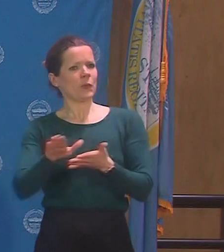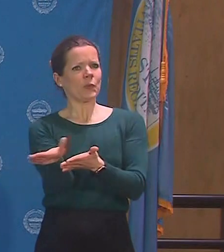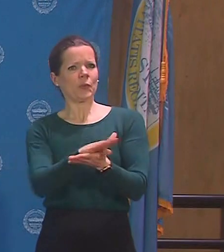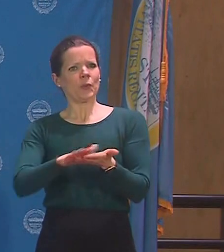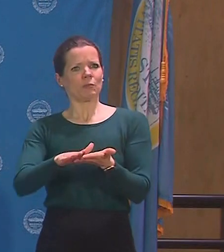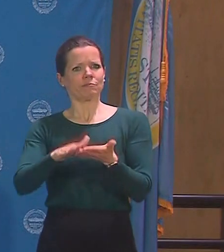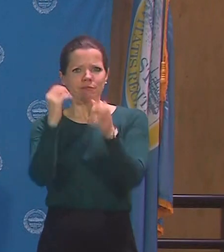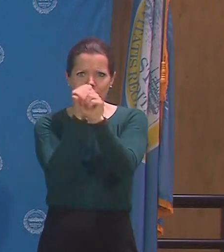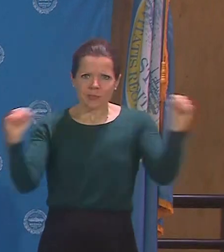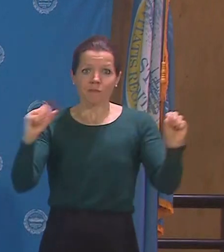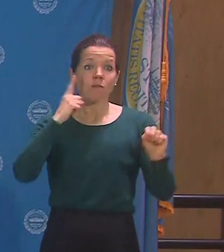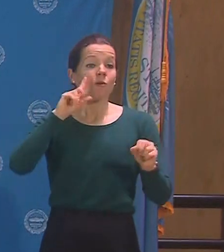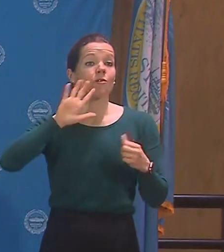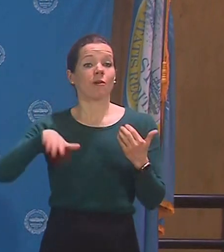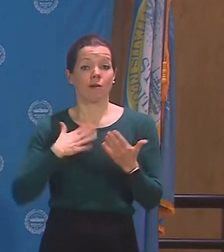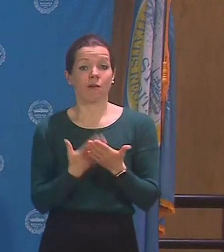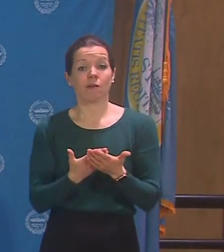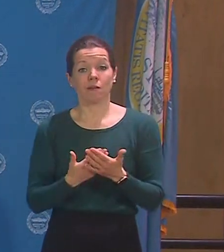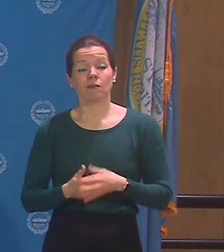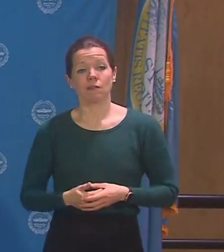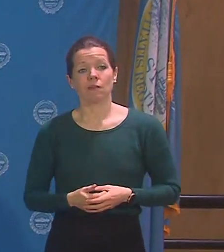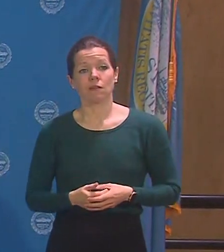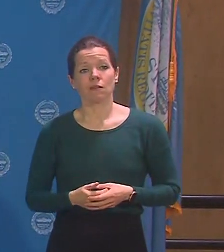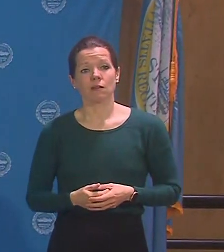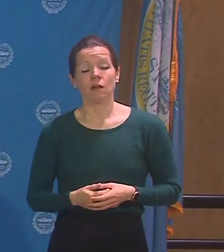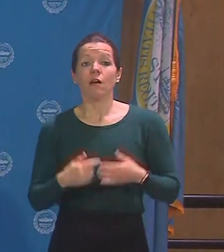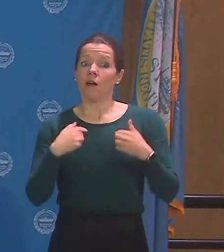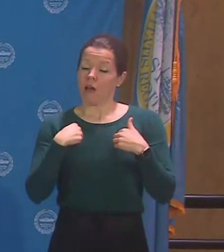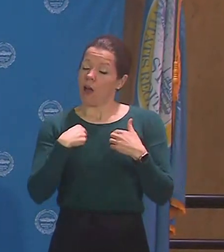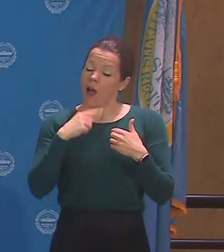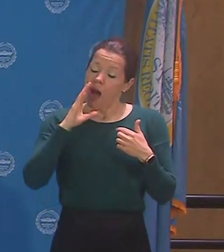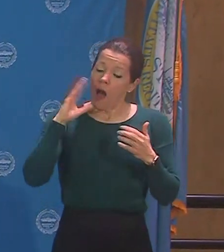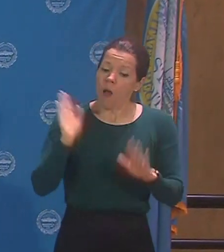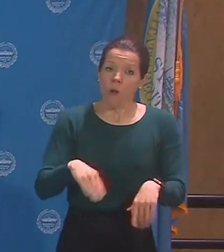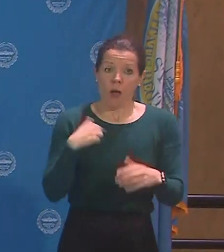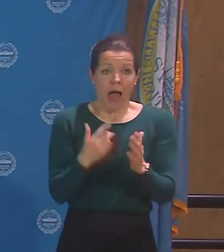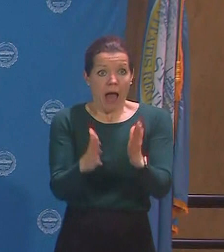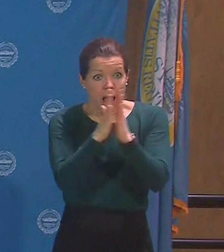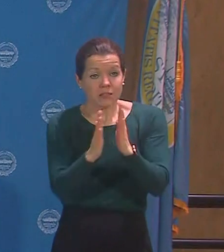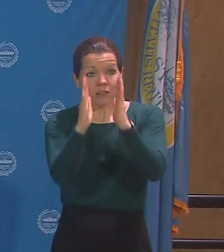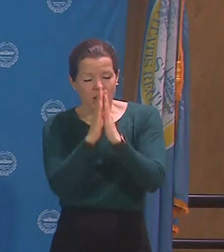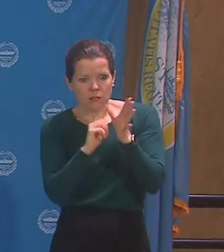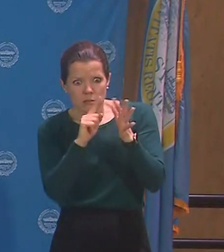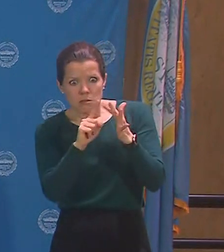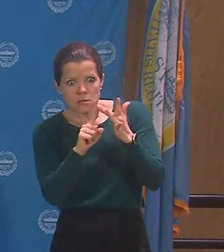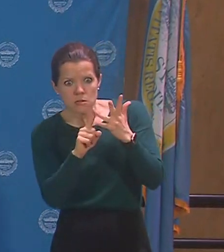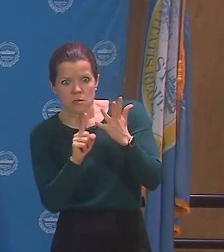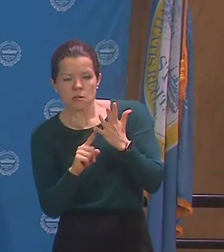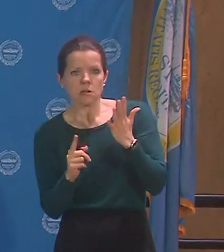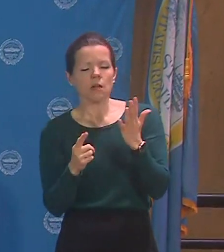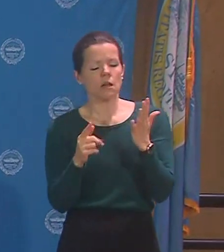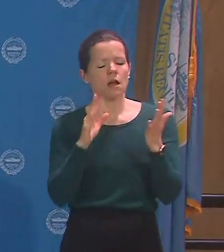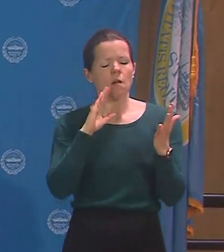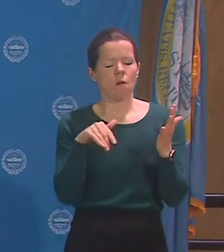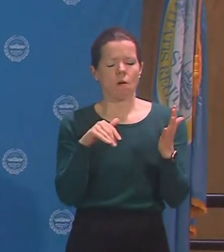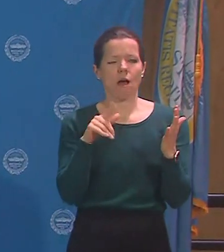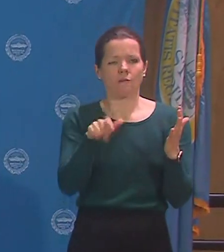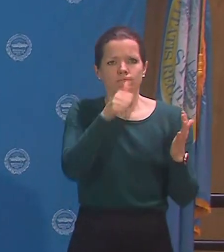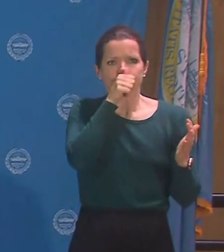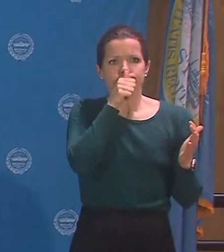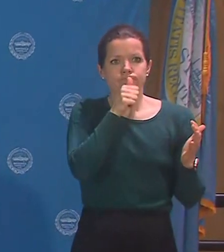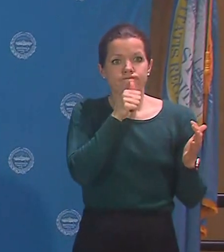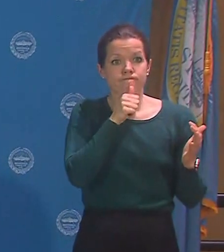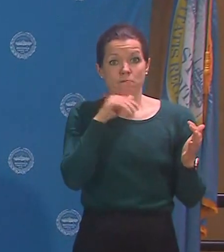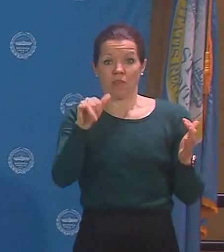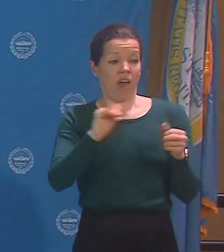I know that we're asking a lot of people right now, but it's what meeting this challenge requires. We must all come